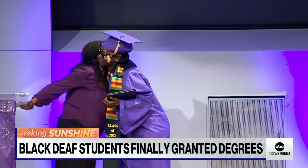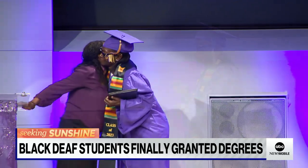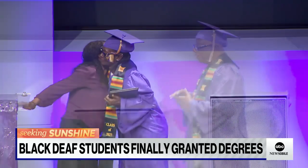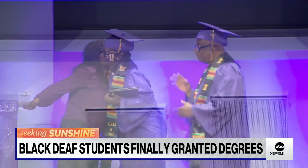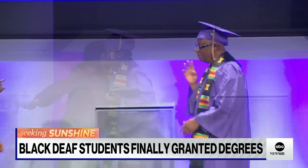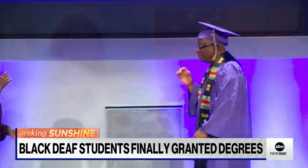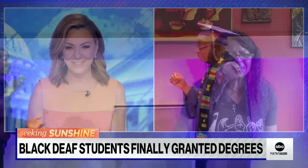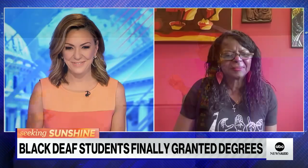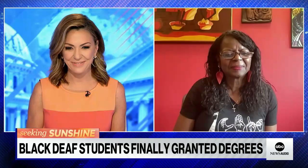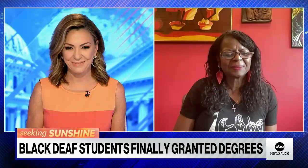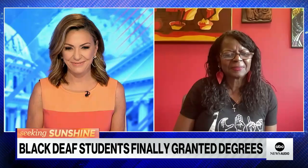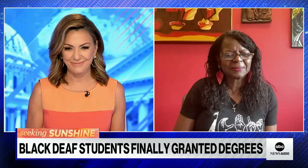here today.